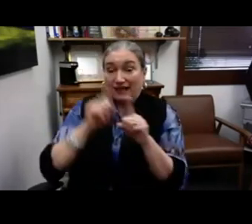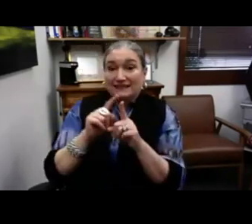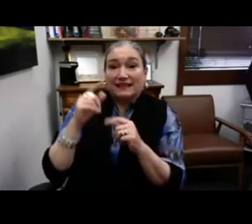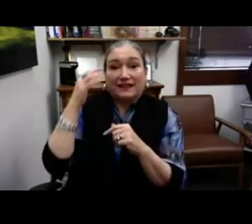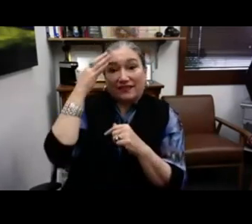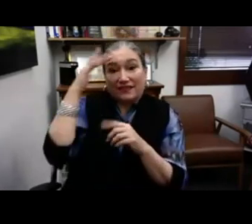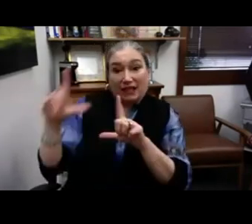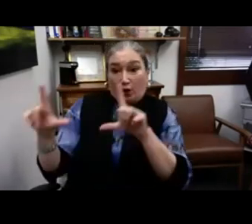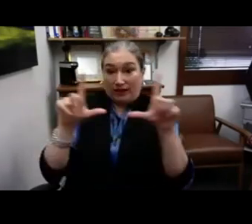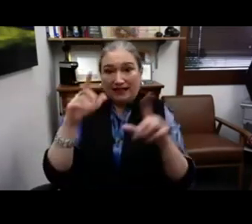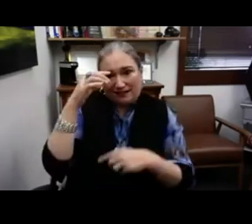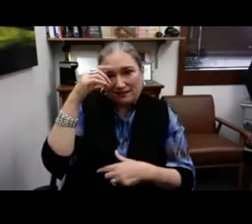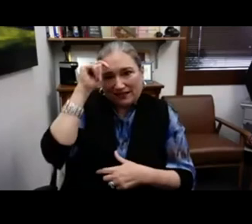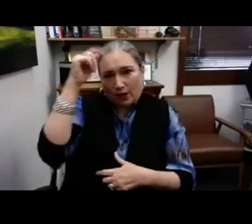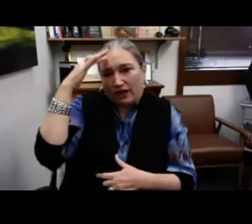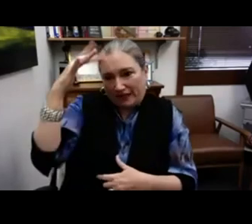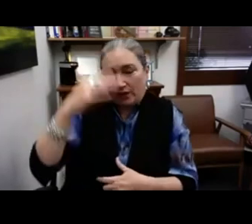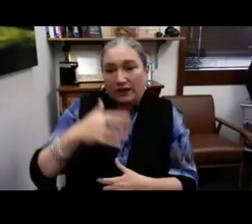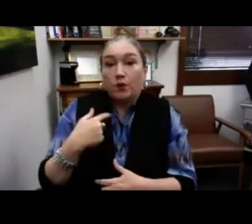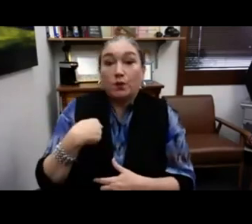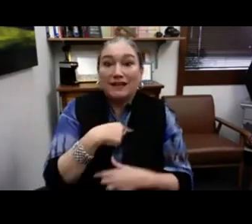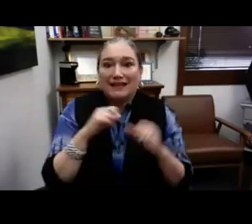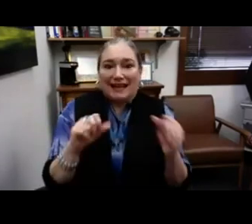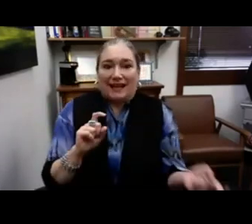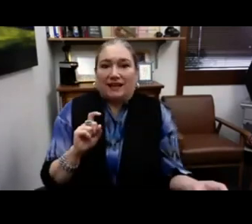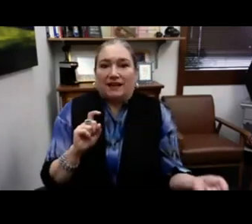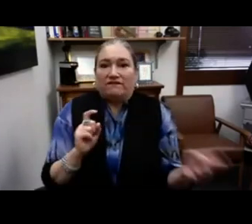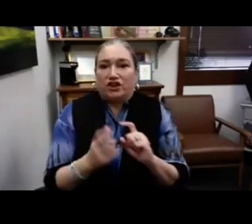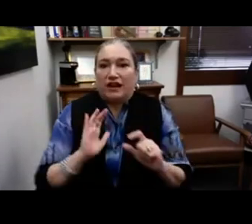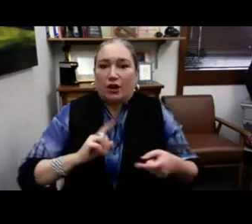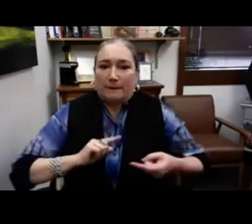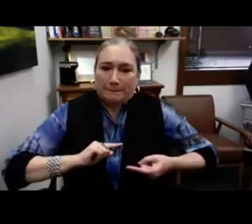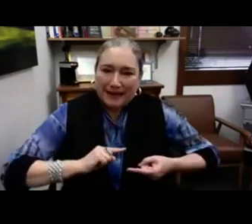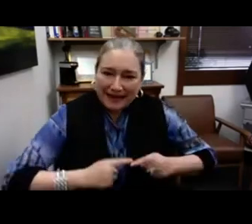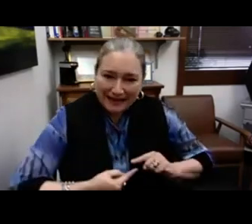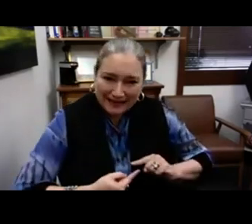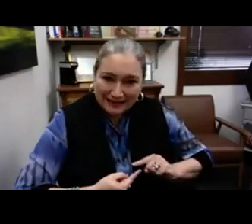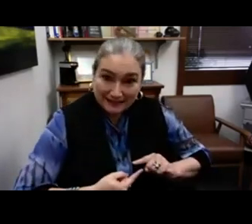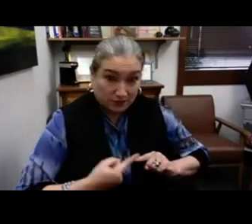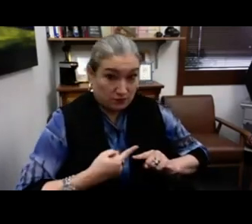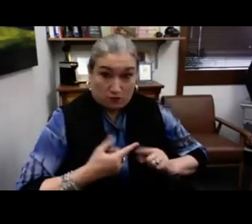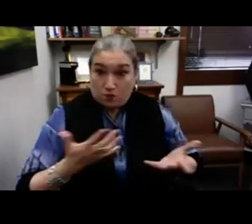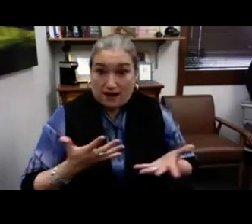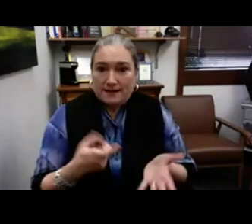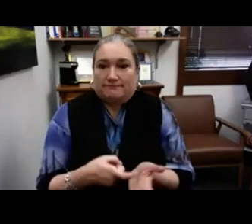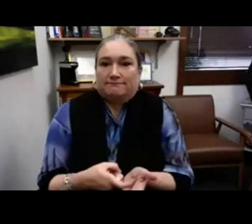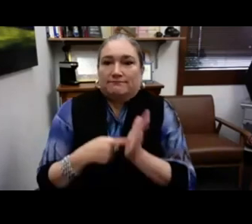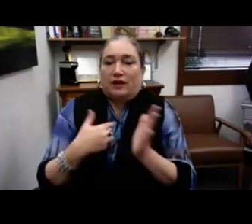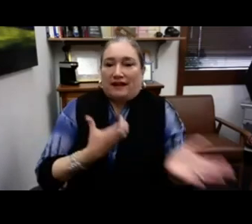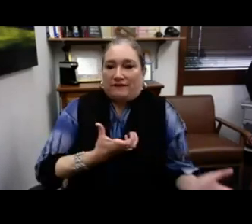This says, with trauma knowledge as a theory, we can convert our pains